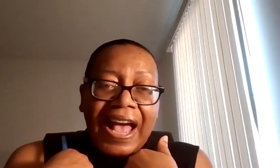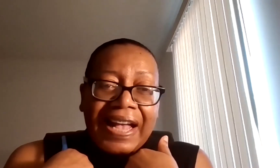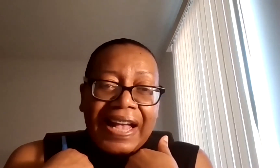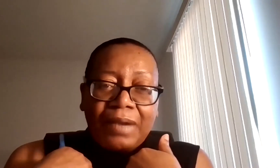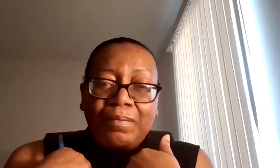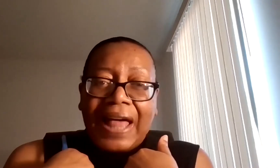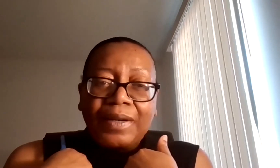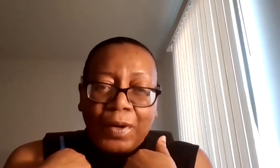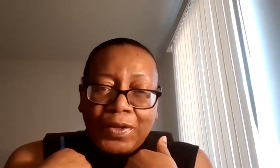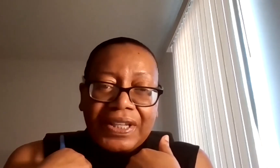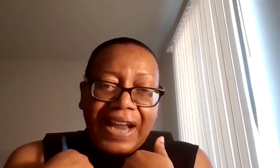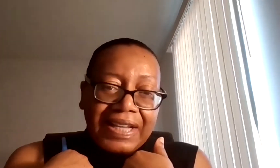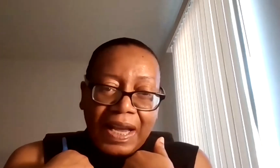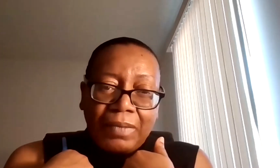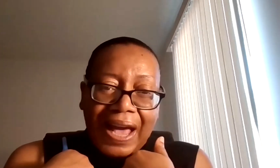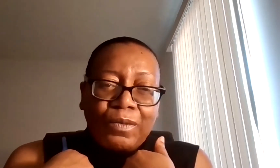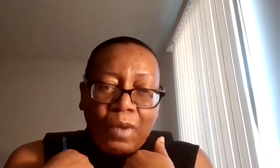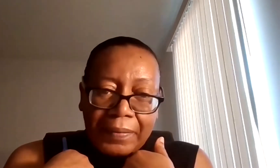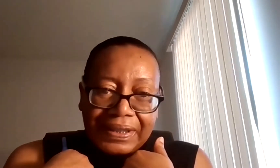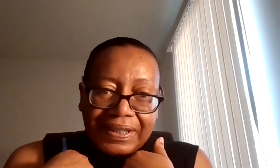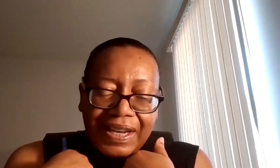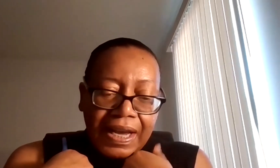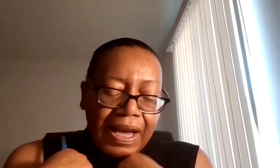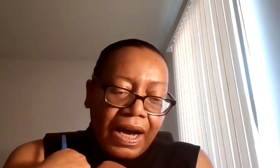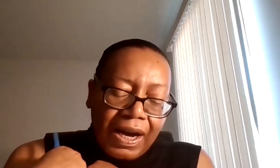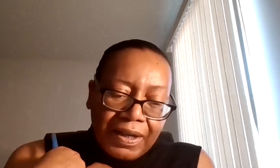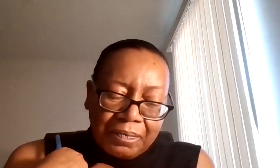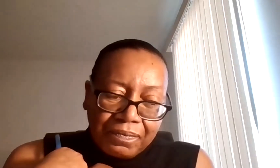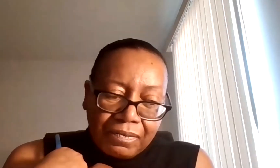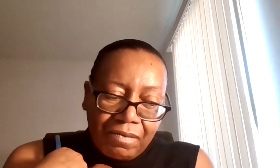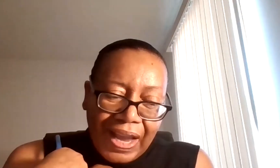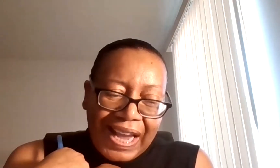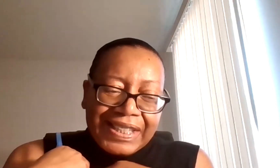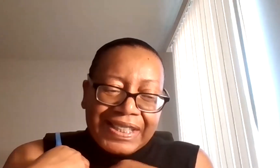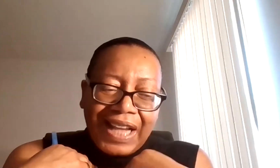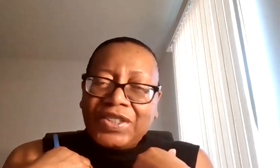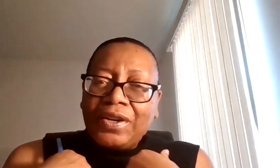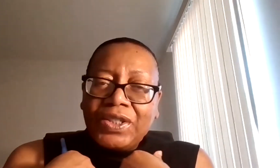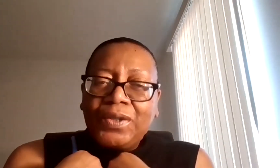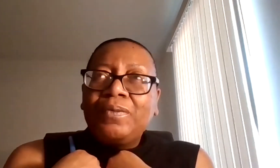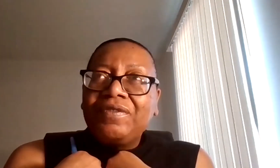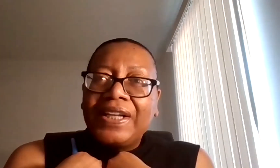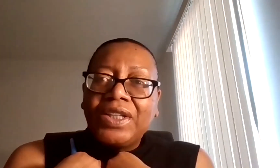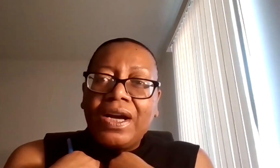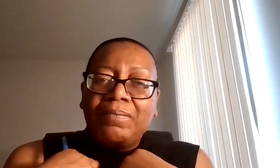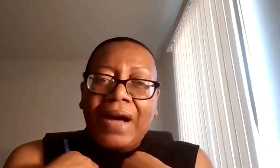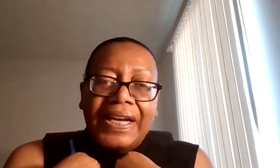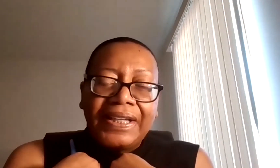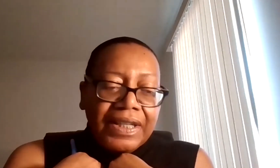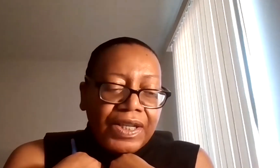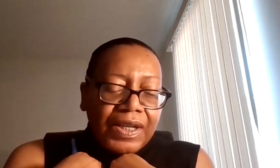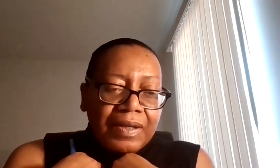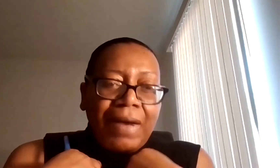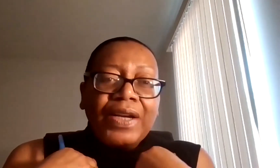as a black person, as a black woman. Um, and I started to reflect on